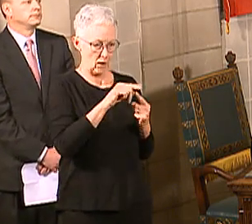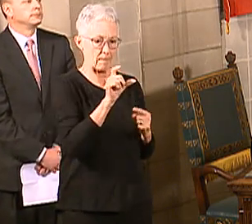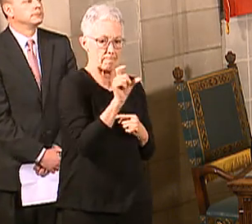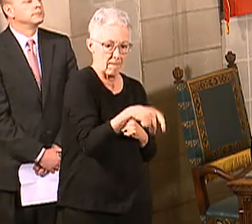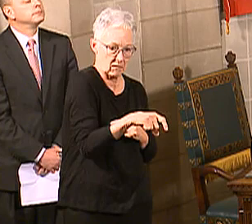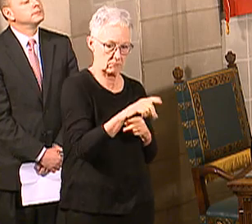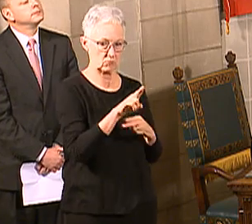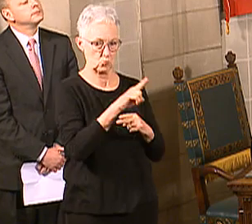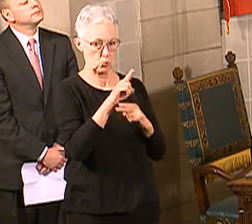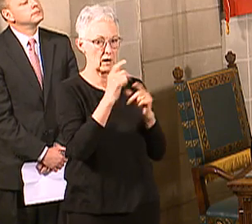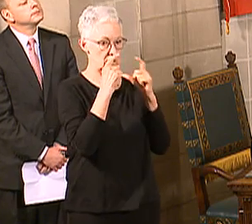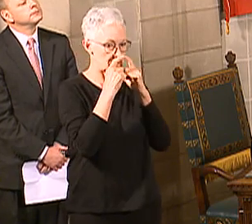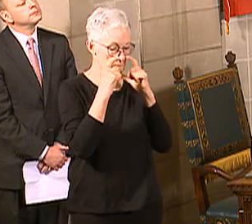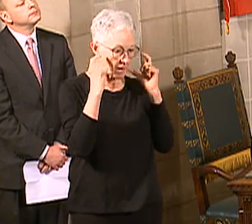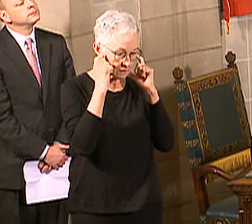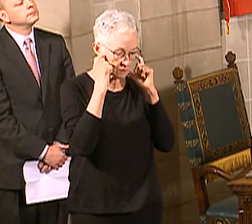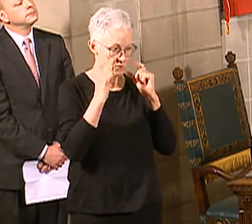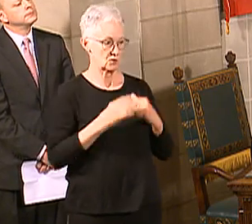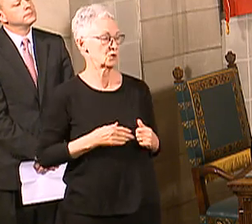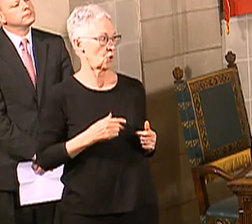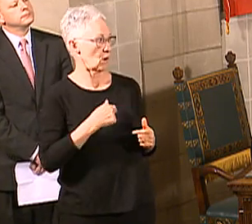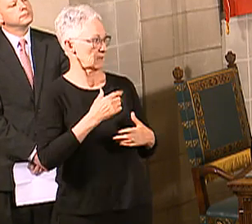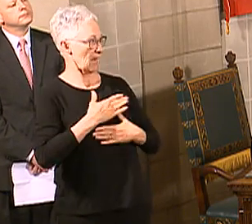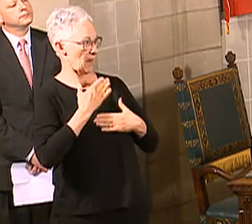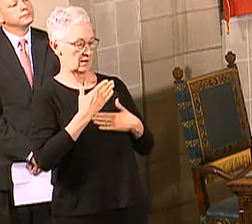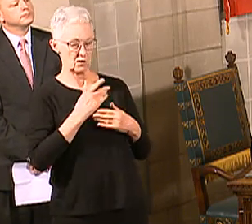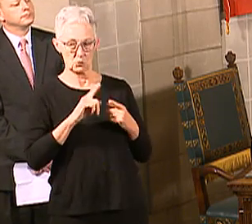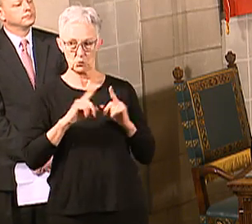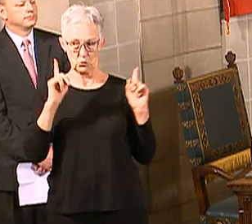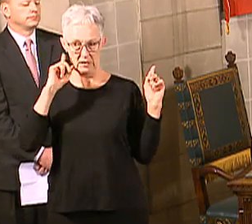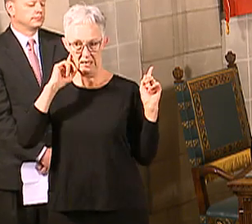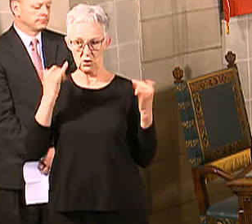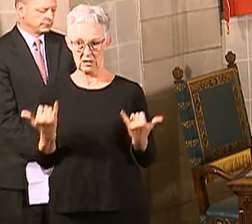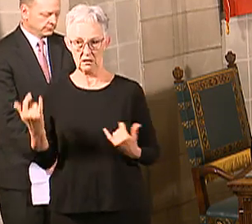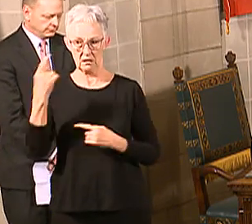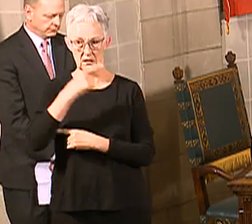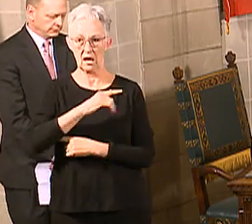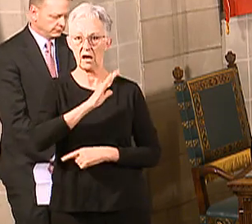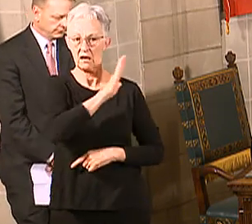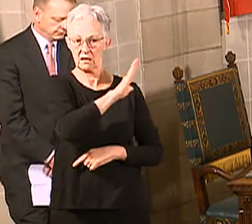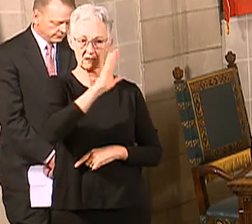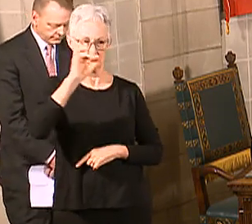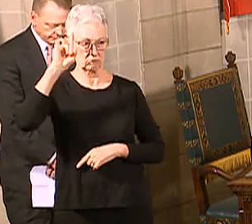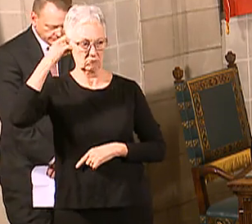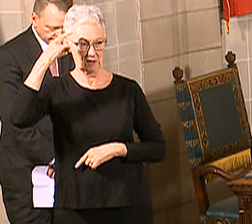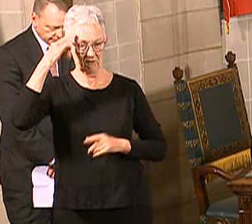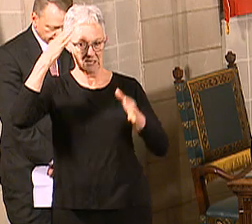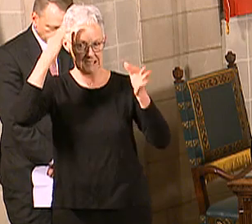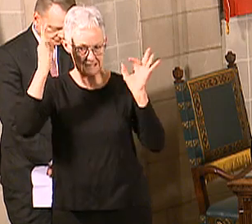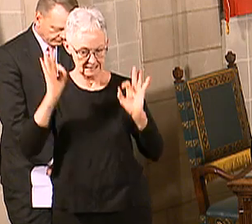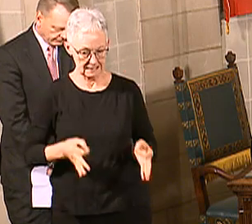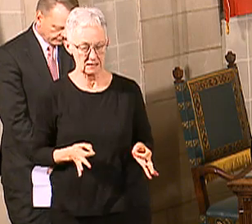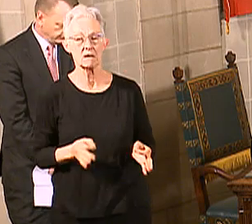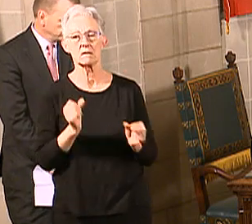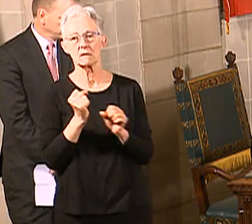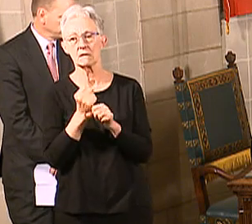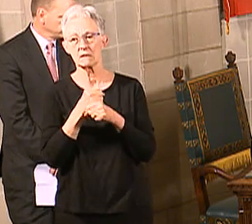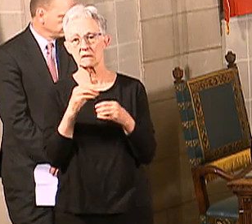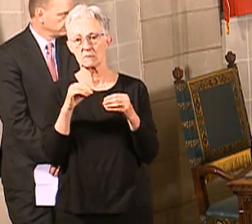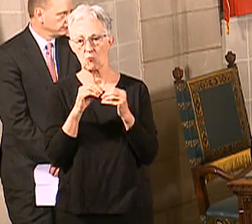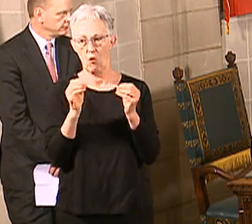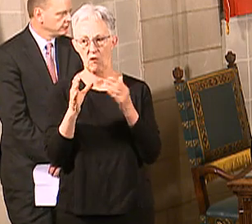governor's thoughts today and his executive order to make more flexible the requirements with direct caregivers,